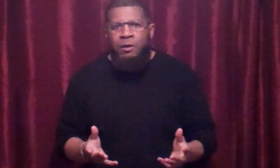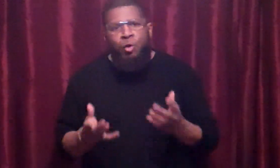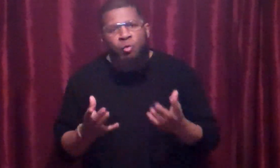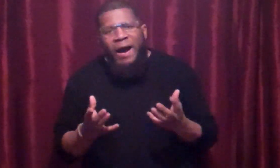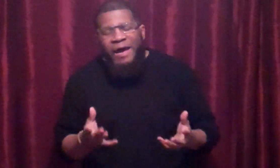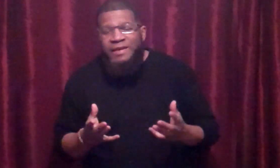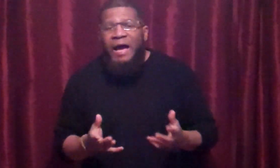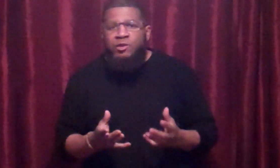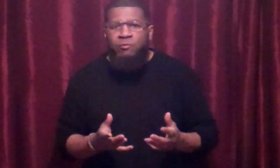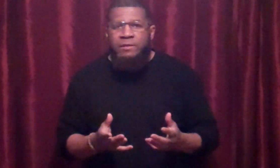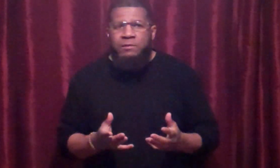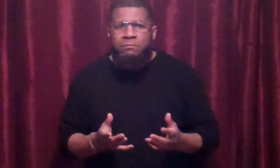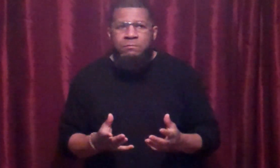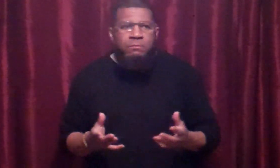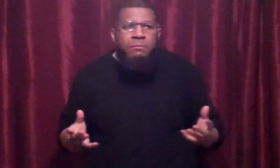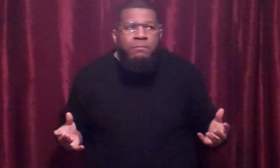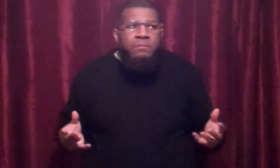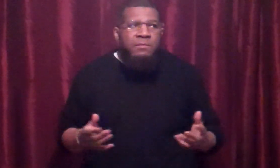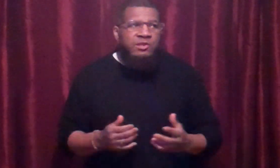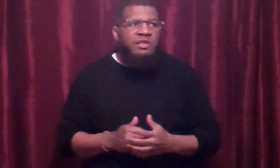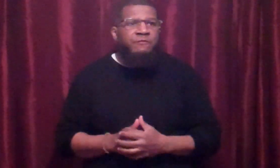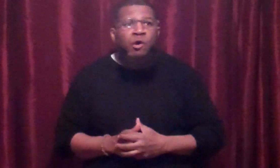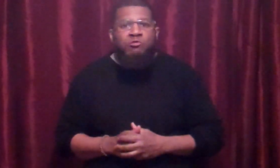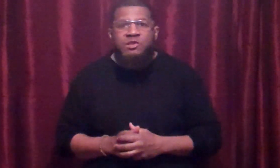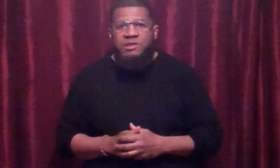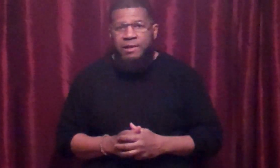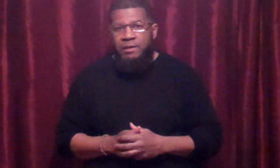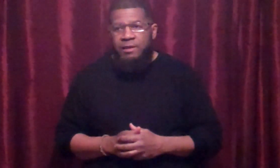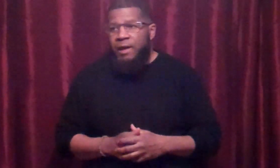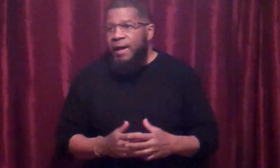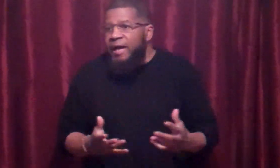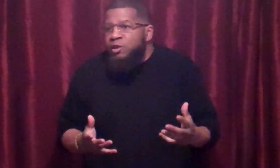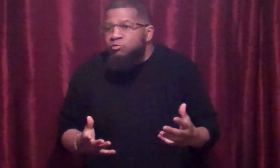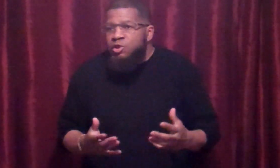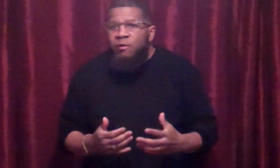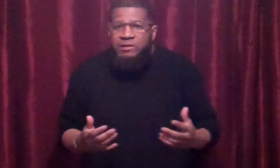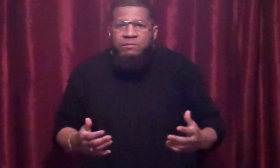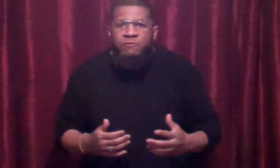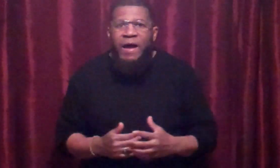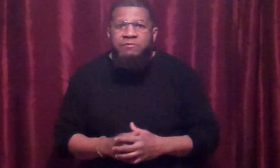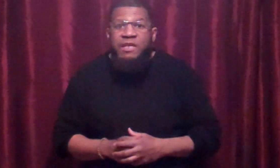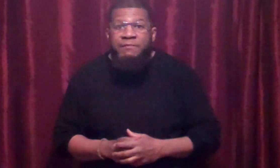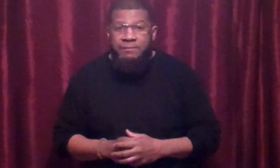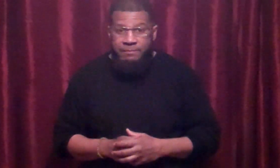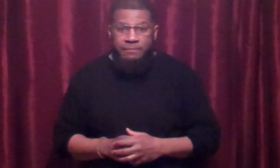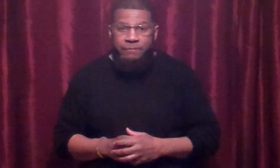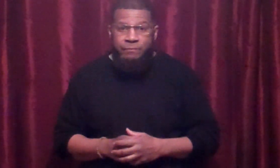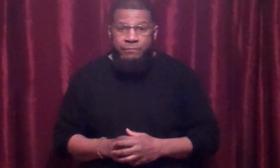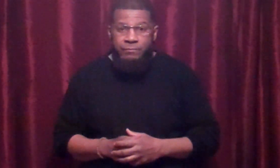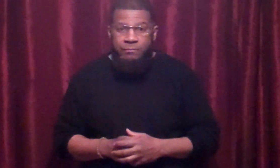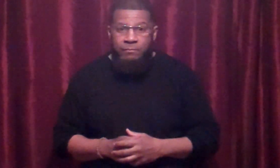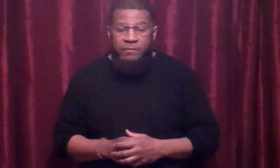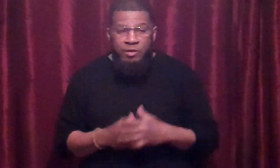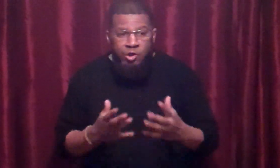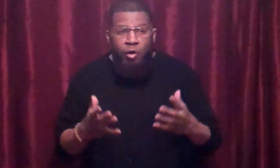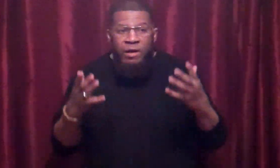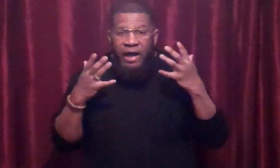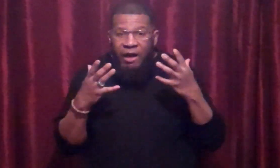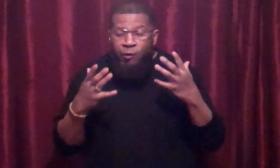Why did I do it? Sense of urgency. I had no choice. I was 5'7". So, I've